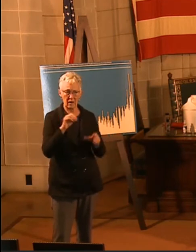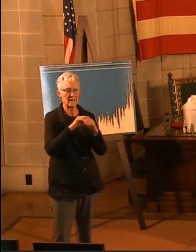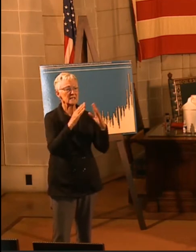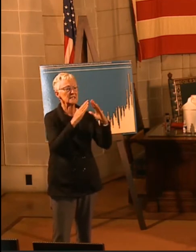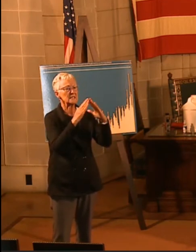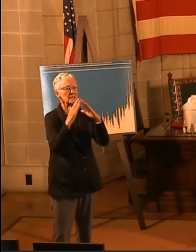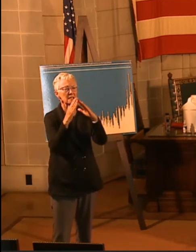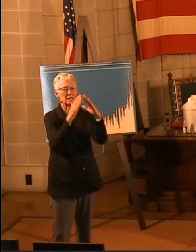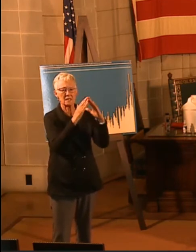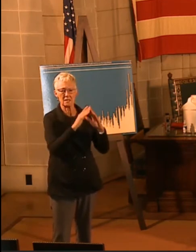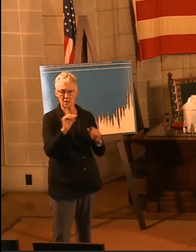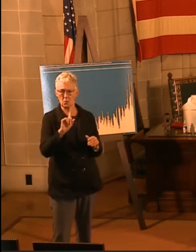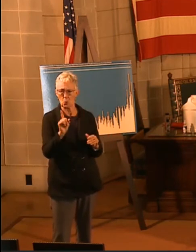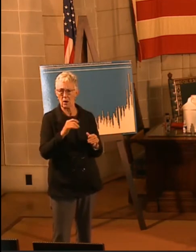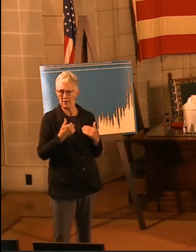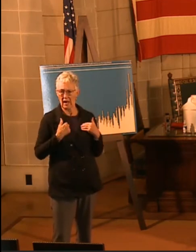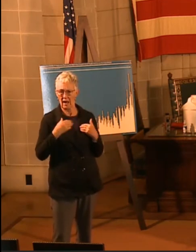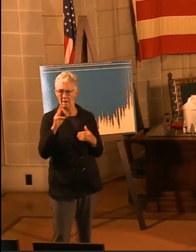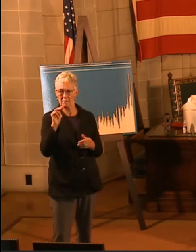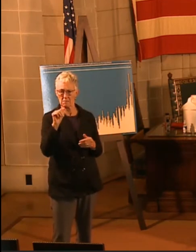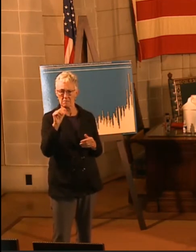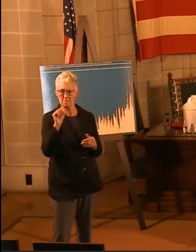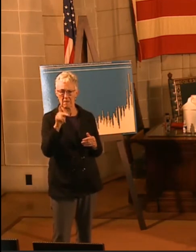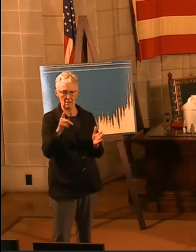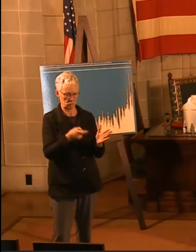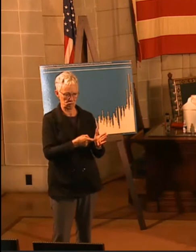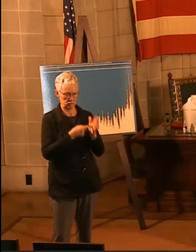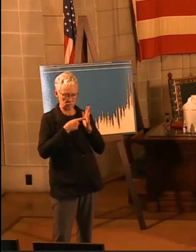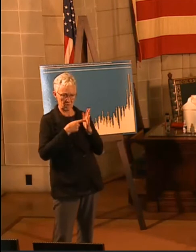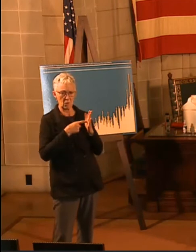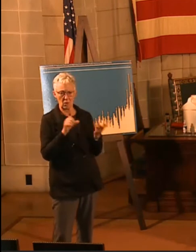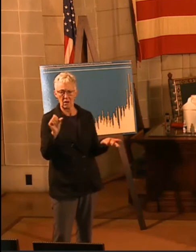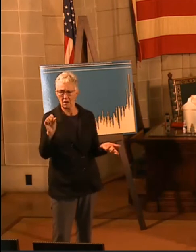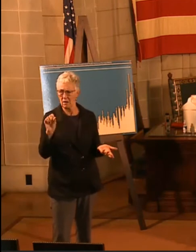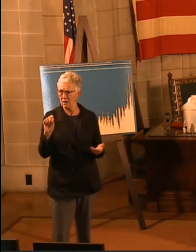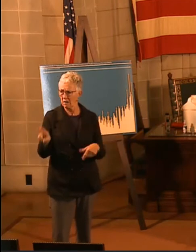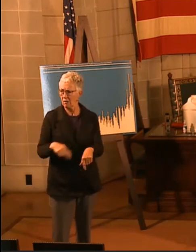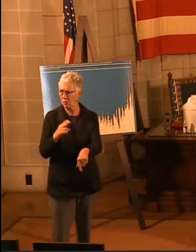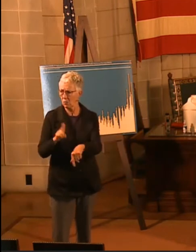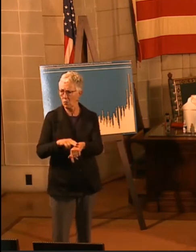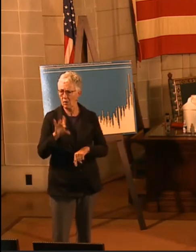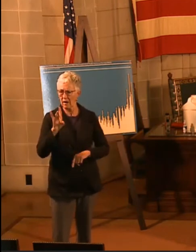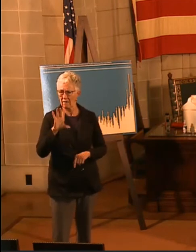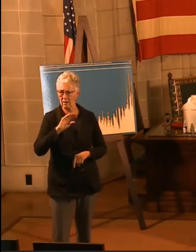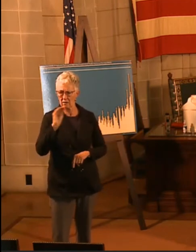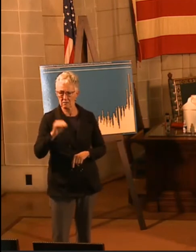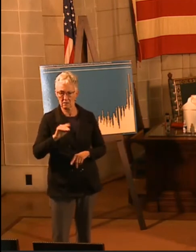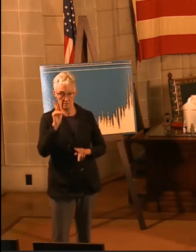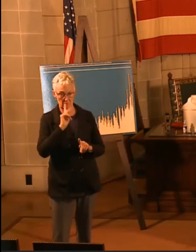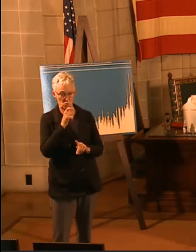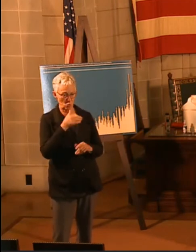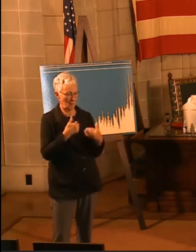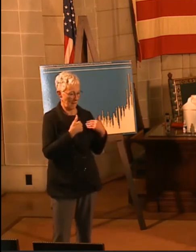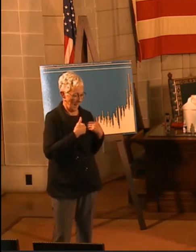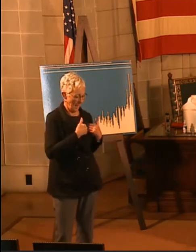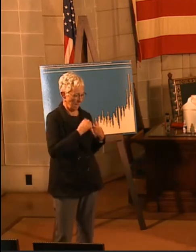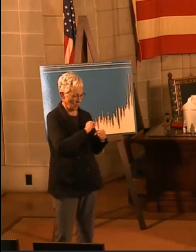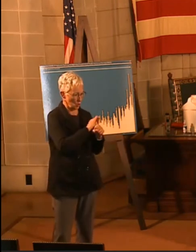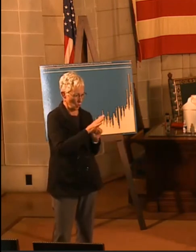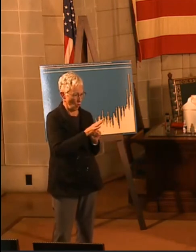place. So, everybody in the city was wearing a mask. So, of course, 85% of people who had COVID were going to